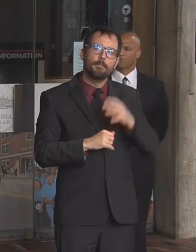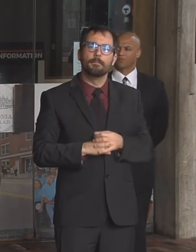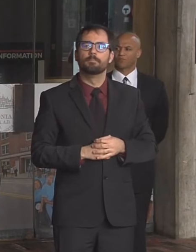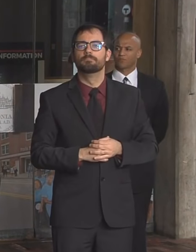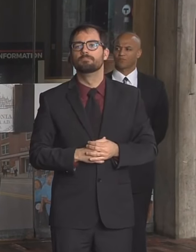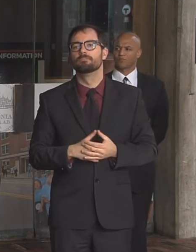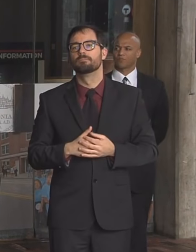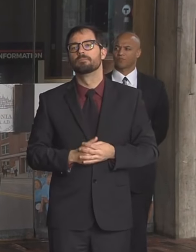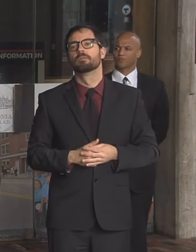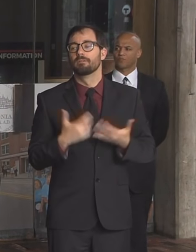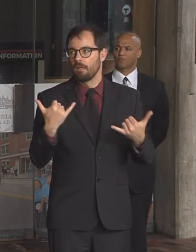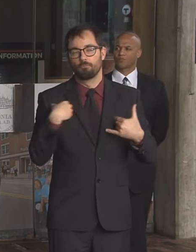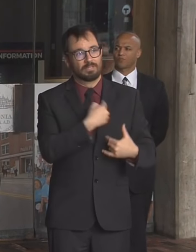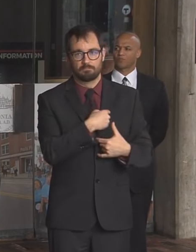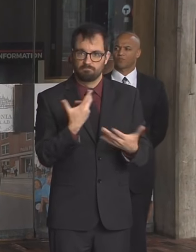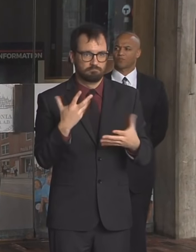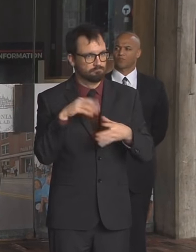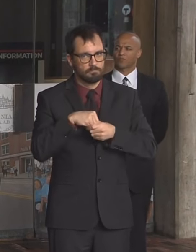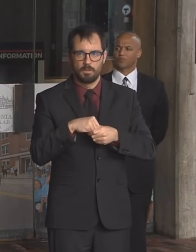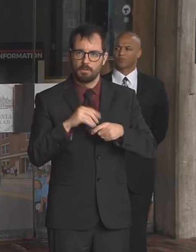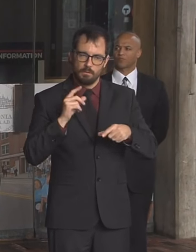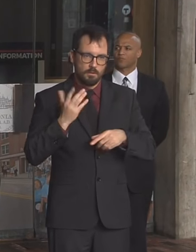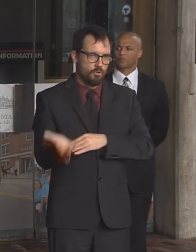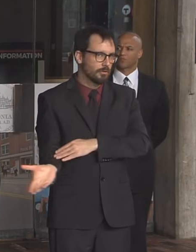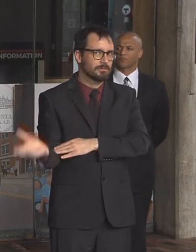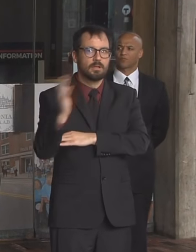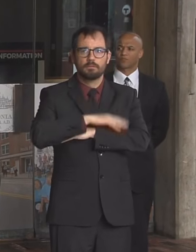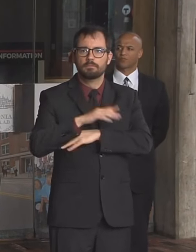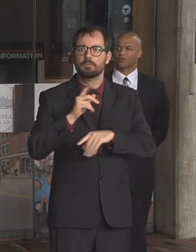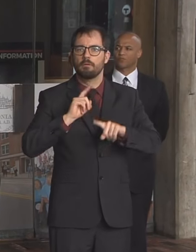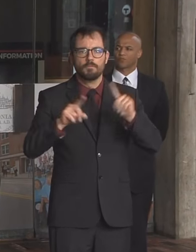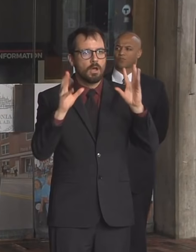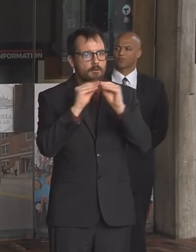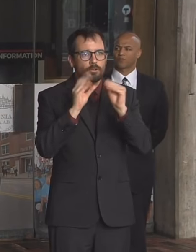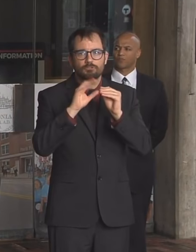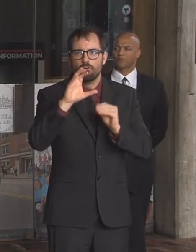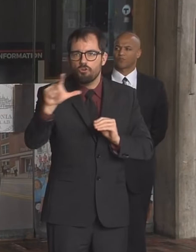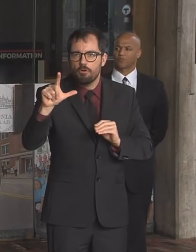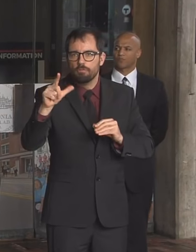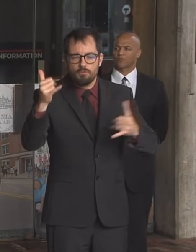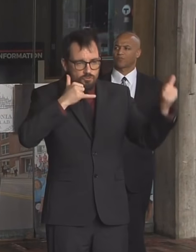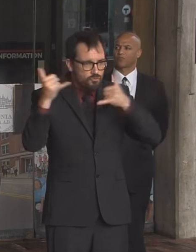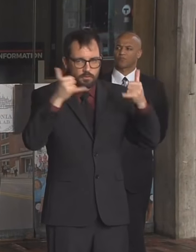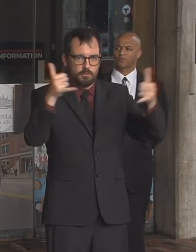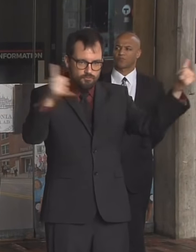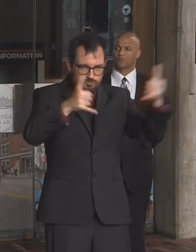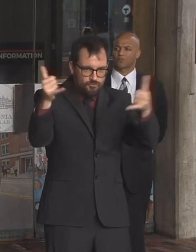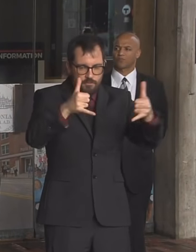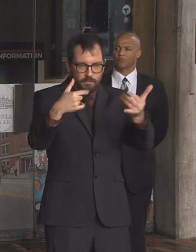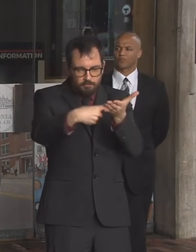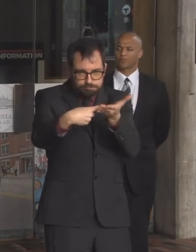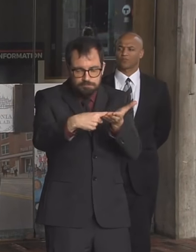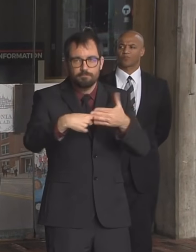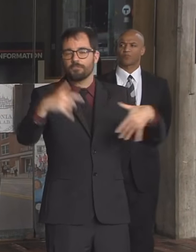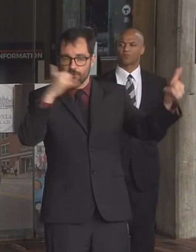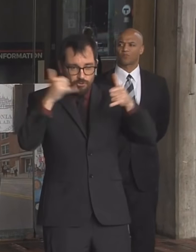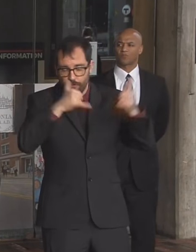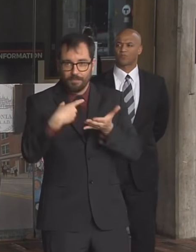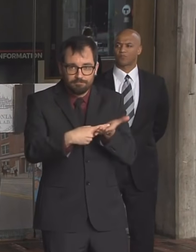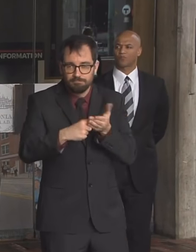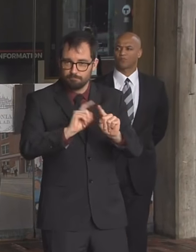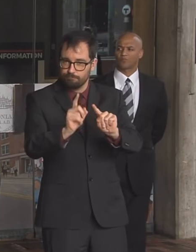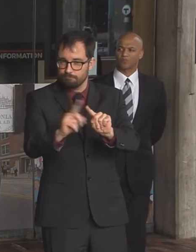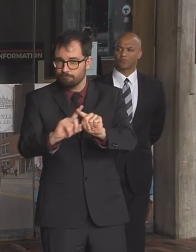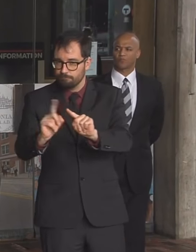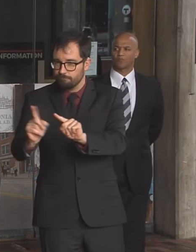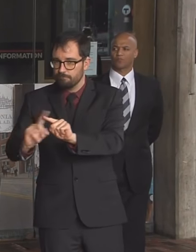sure that that as we move down this road that we're thinking and handling any situation that might arise the question about the the access capacity